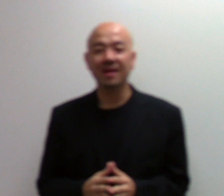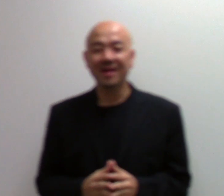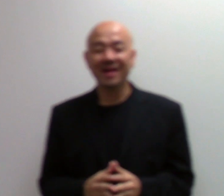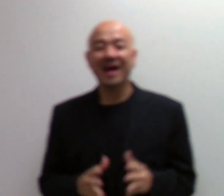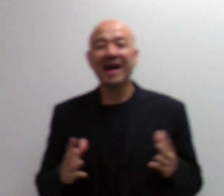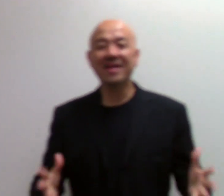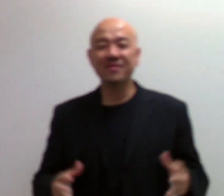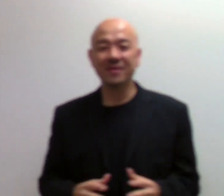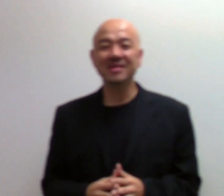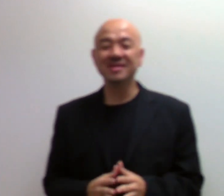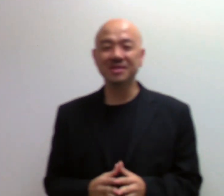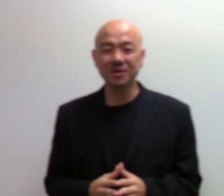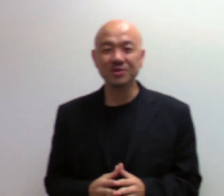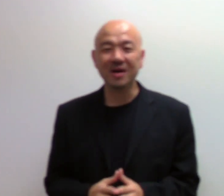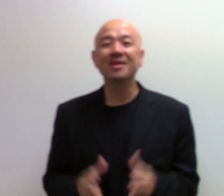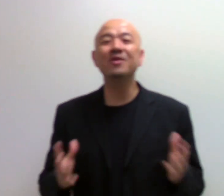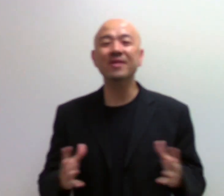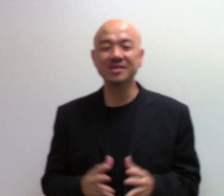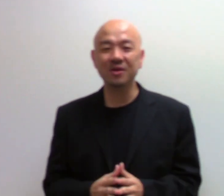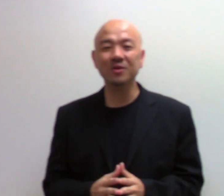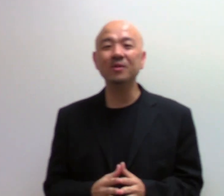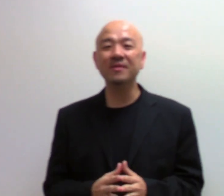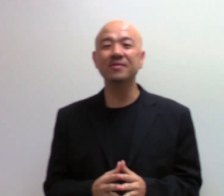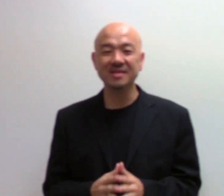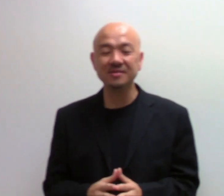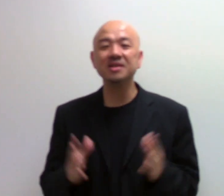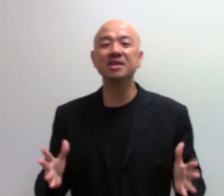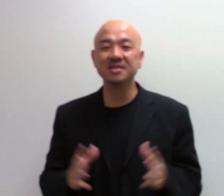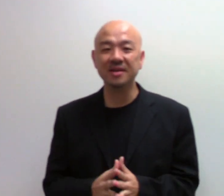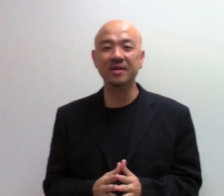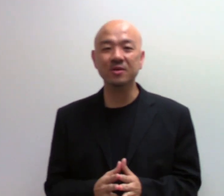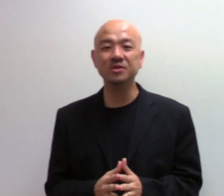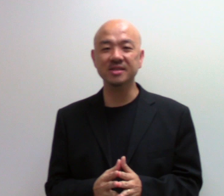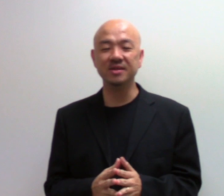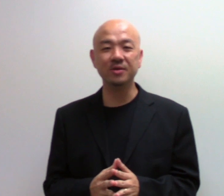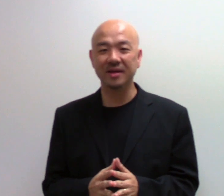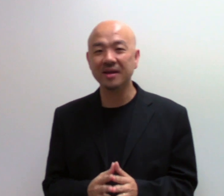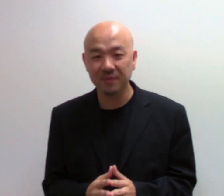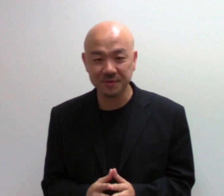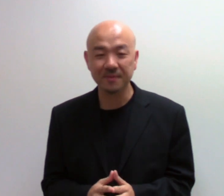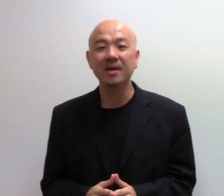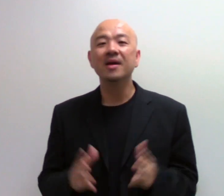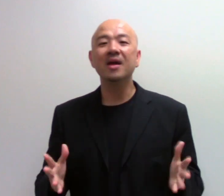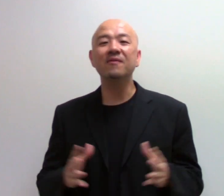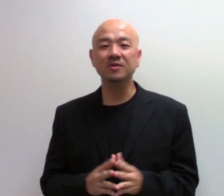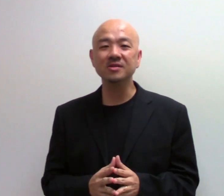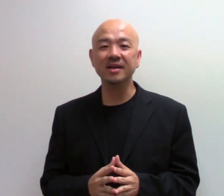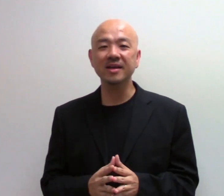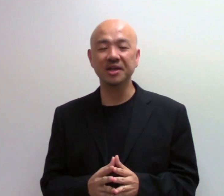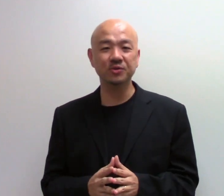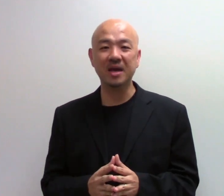Hi everyone, this is Sean Chua. Congrats on your O-level results such that you can go JC and do your A-levels. Now, for those taking KH2